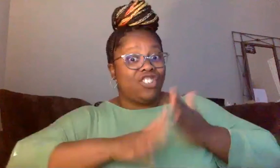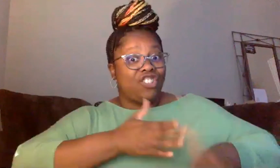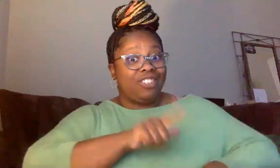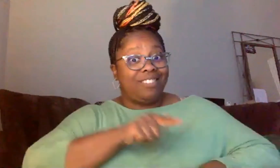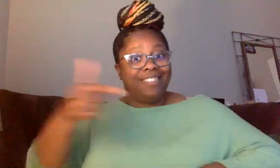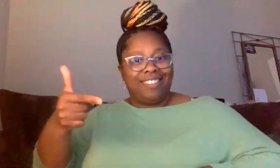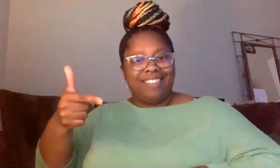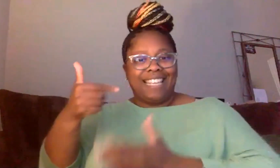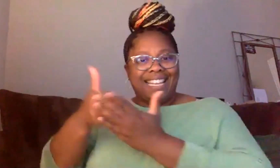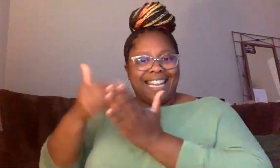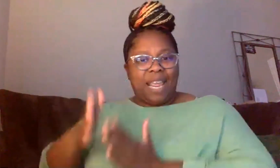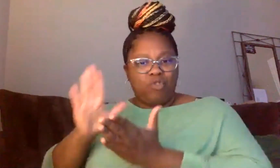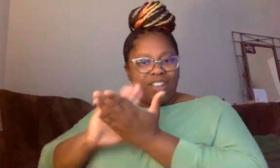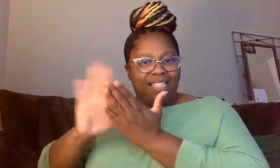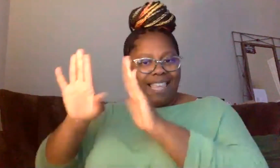down their walls.